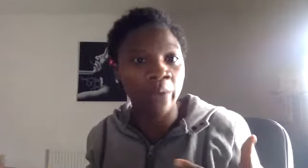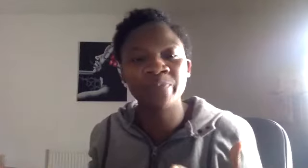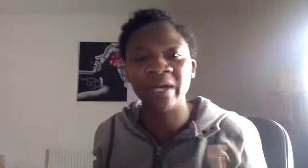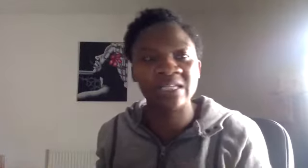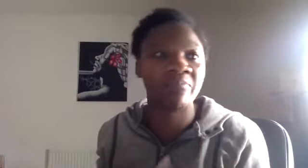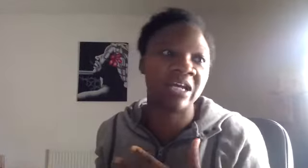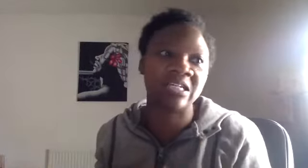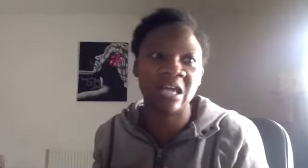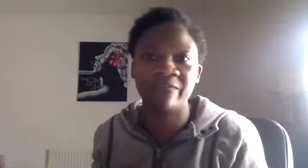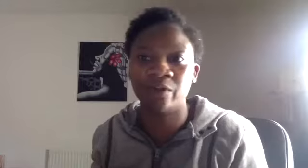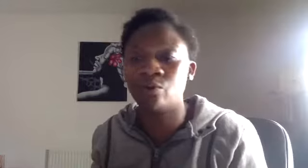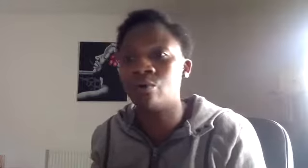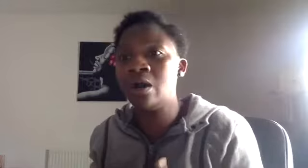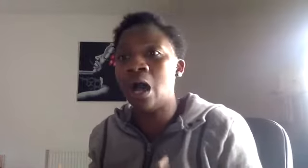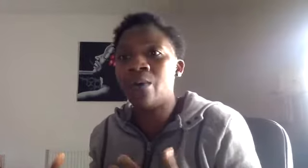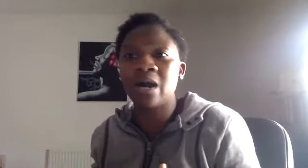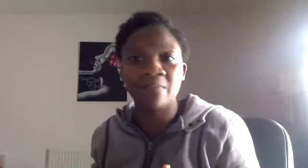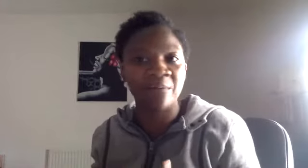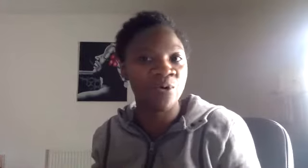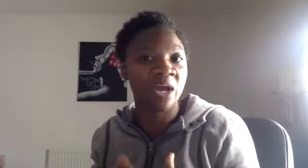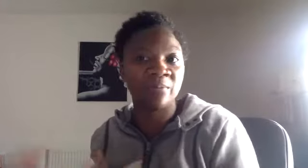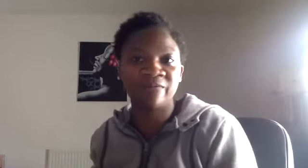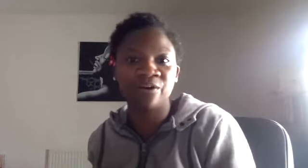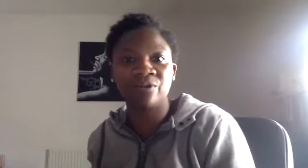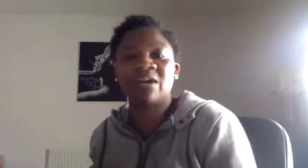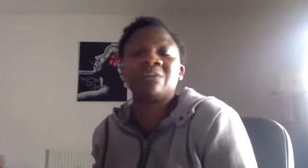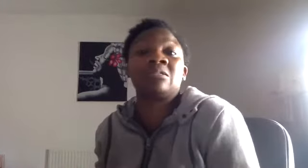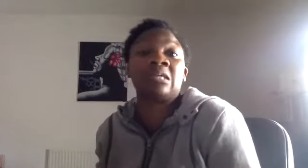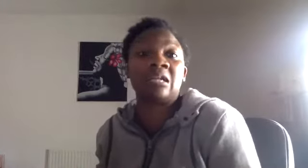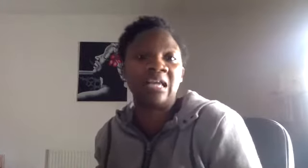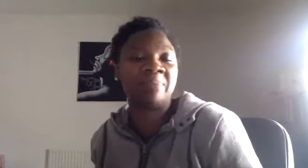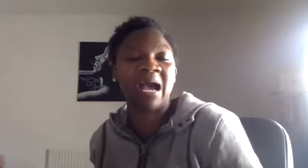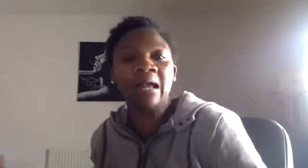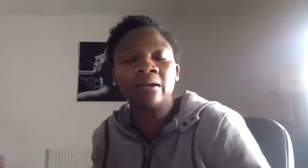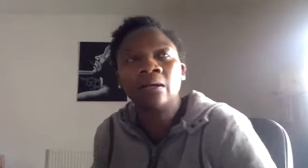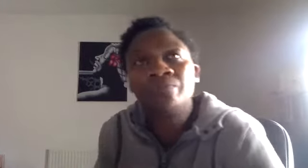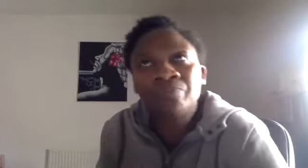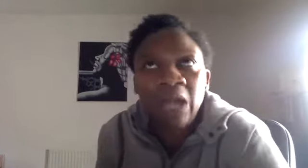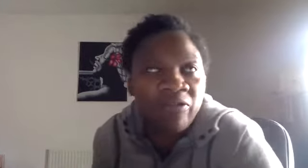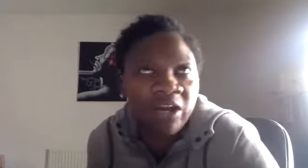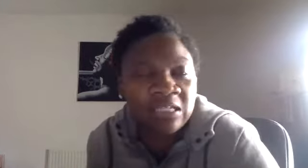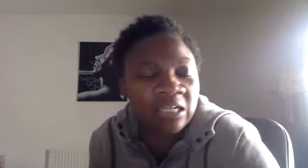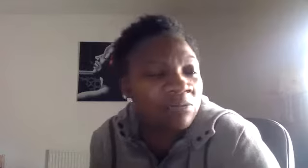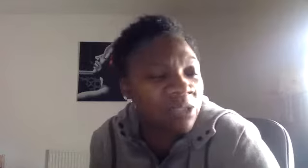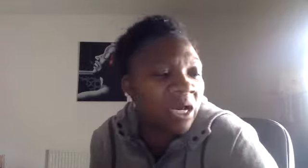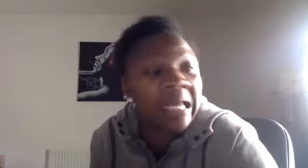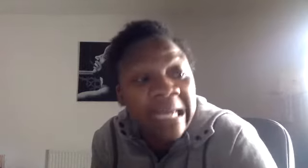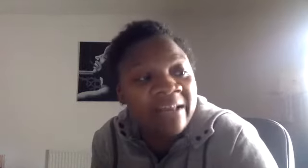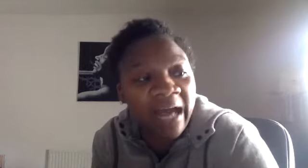was putting something into the oven or I woke up that morning, I put my feet on the ground and suddenly back. Yeah. And then I say, so when I hear that,